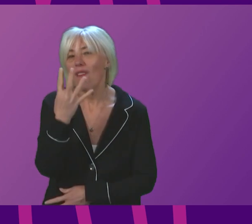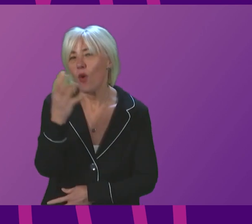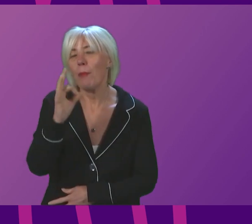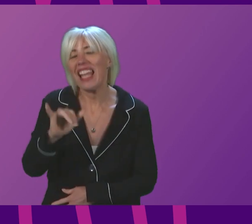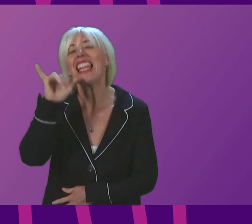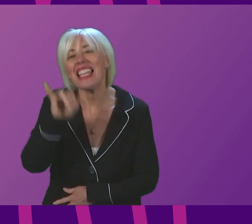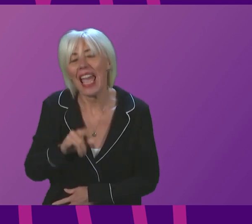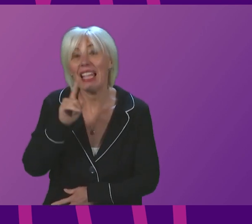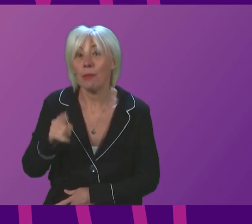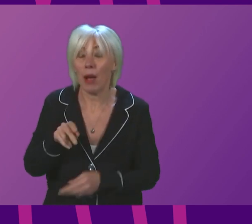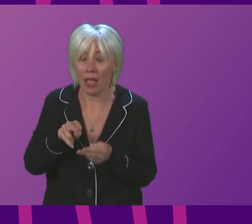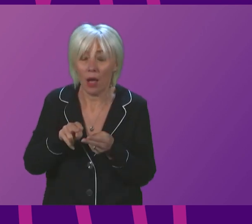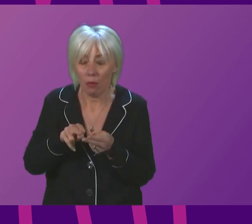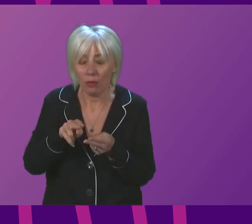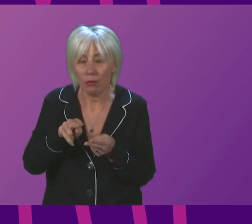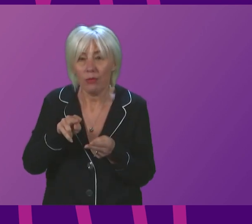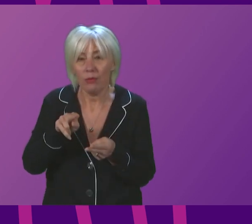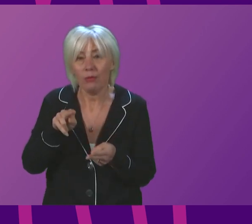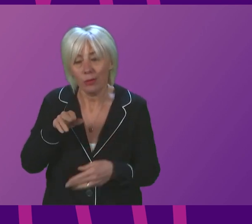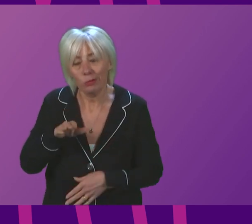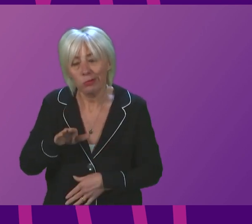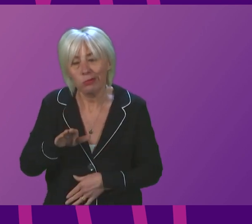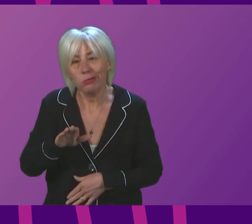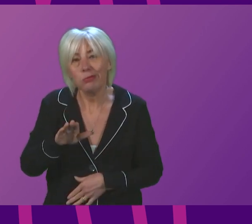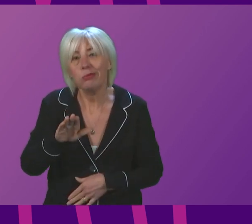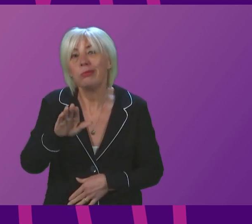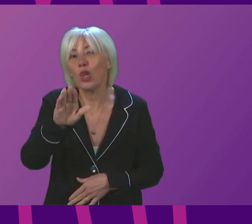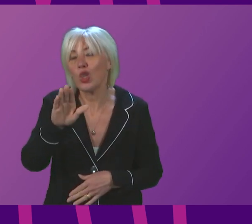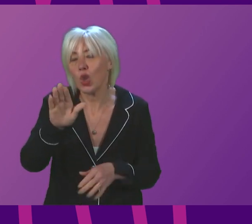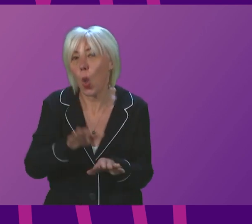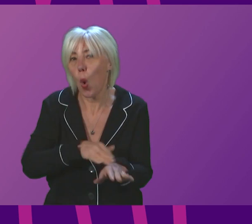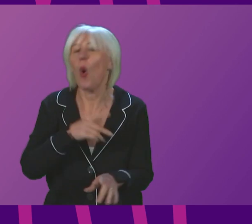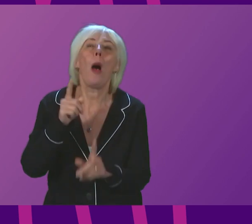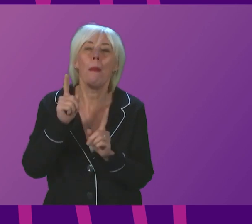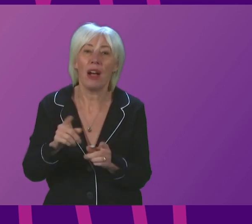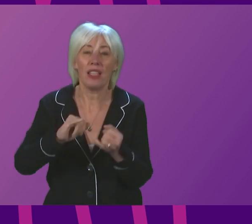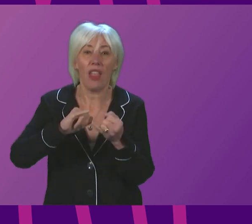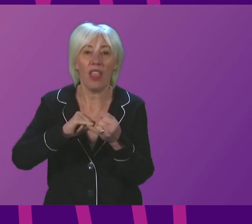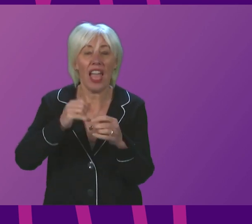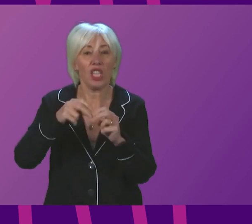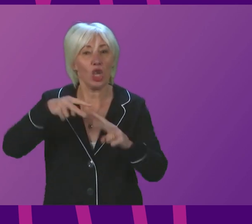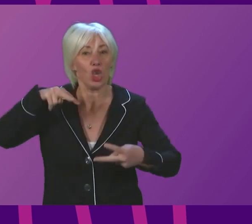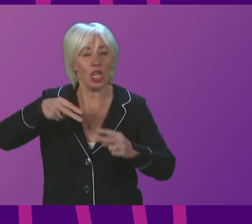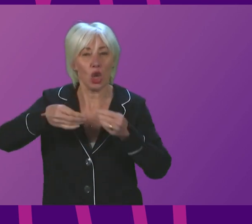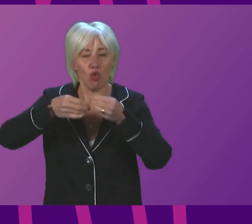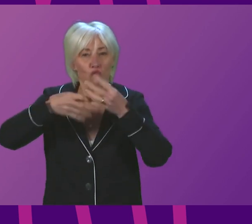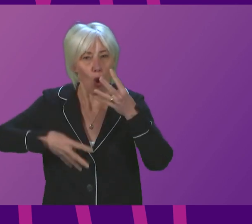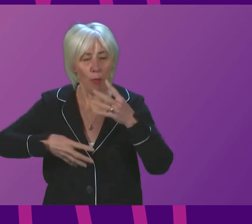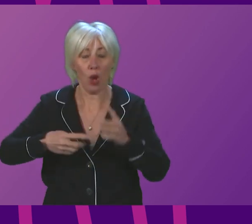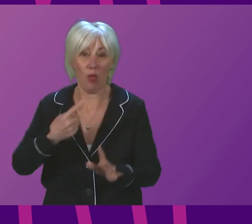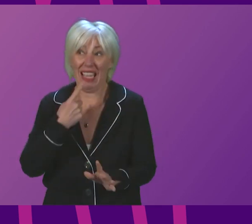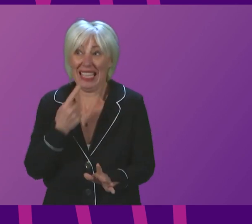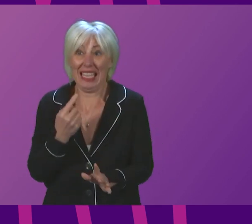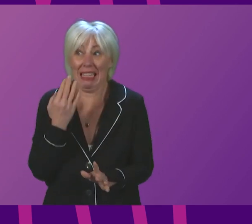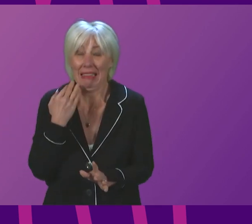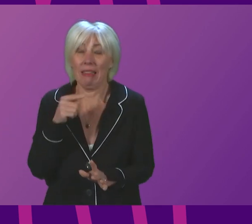nevertheless steadily rising proportion of cases also now show this S gene dropout that, as I said a moment ago,